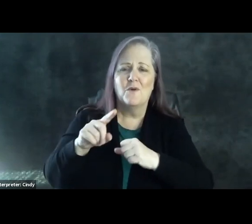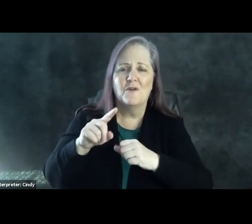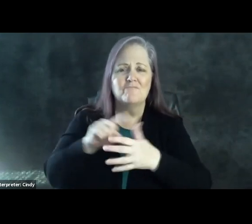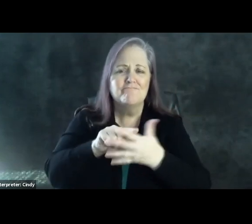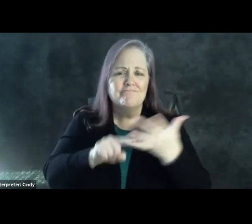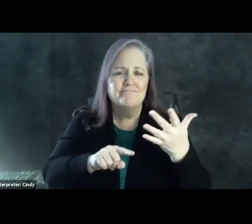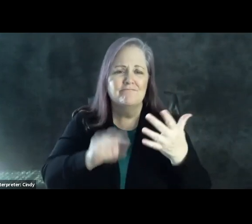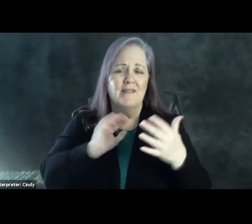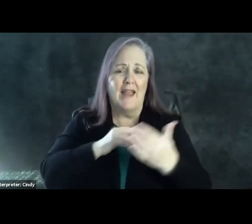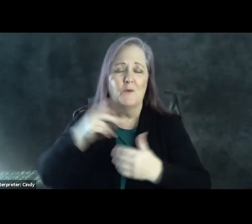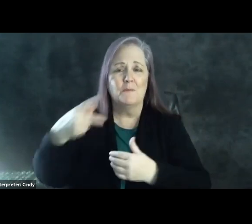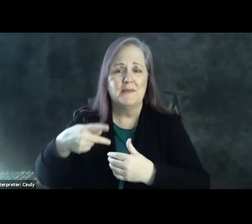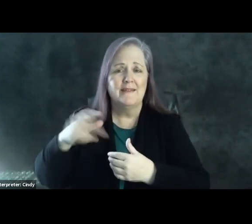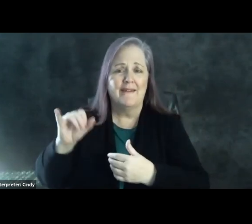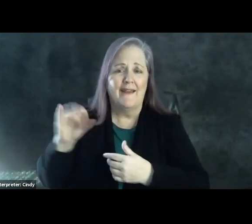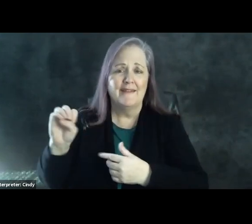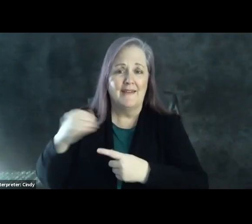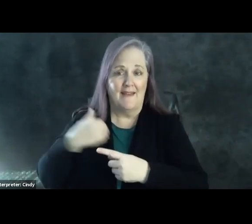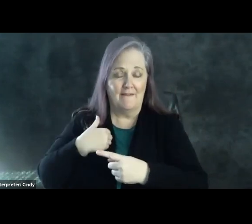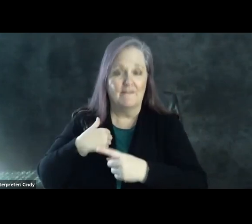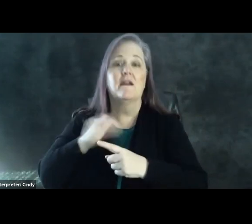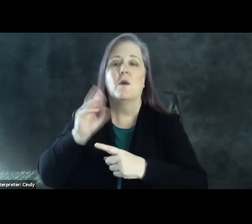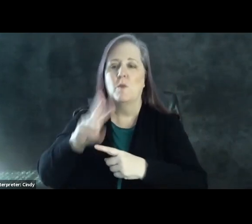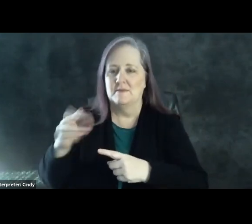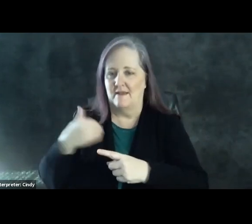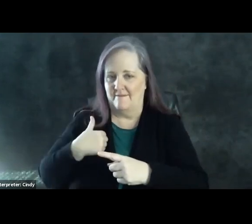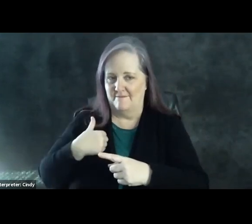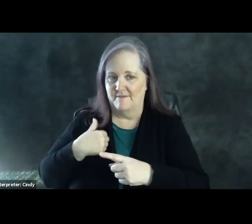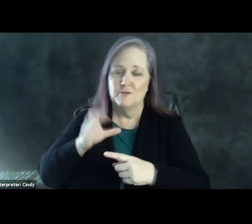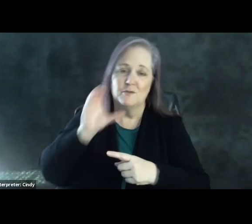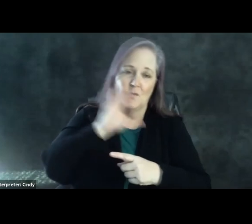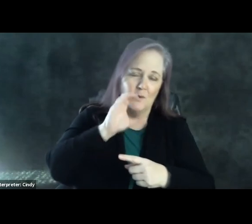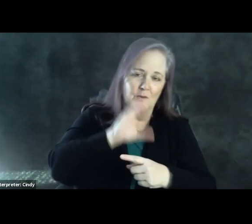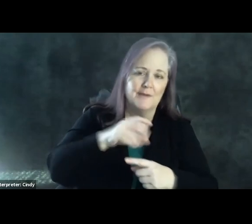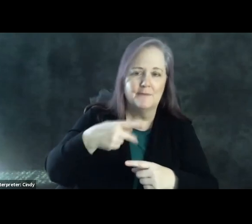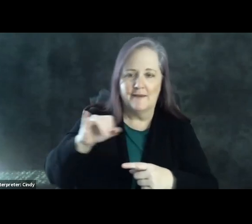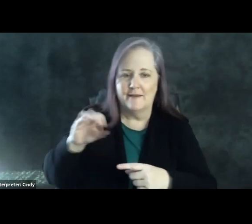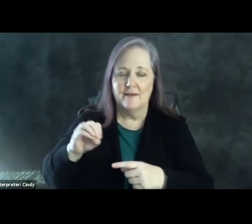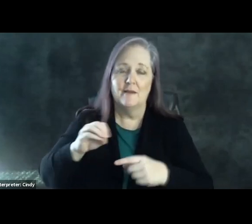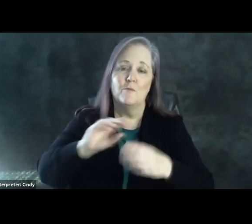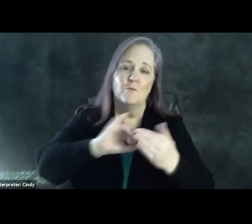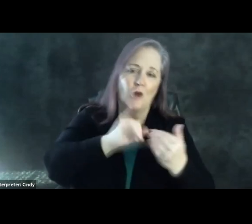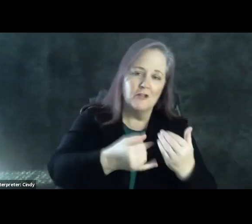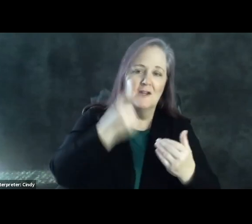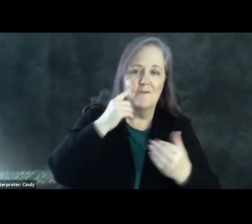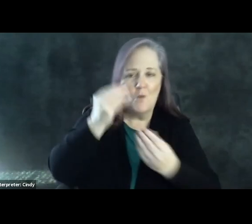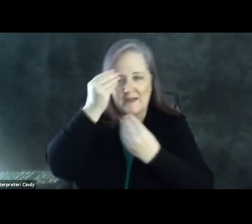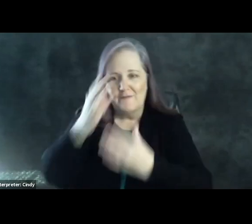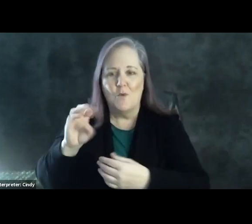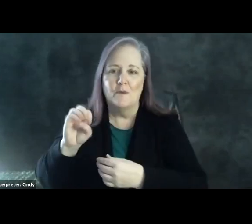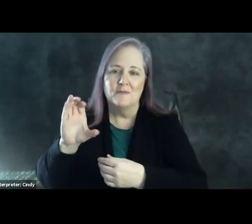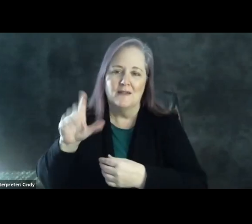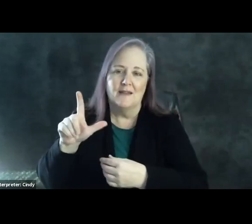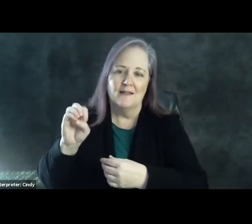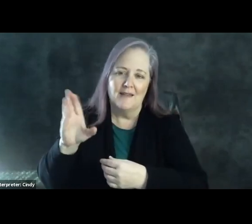the Project for an Informed Electorate has on our website. So if you just Google Project for an Informed Electorate, I know it's kind of a lot. But you'll see that we have